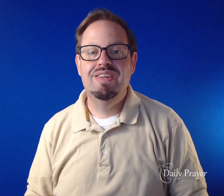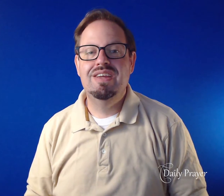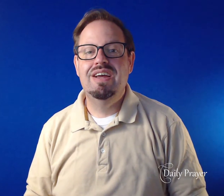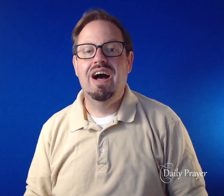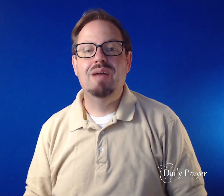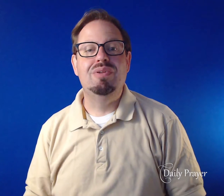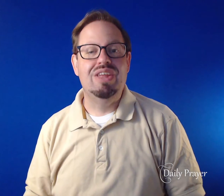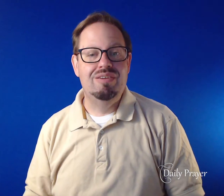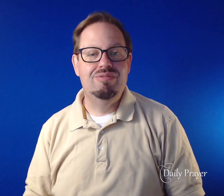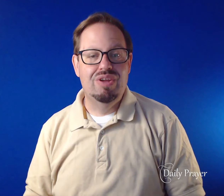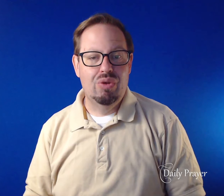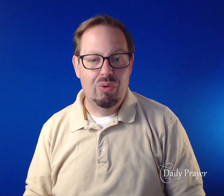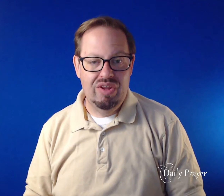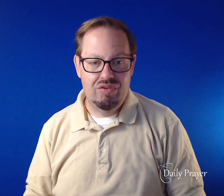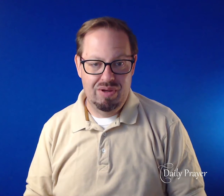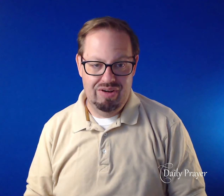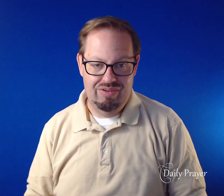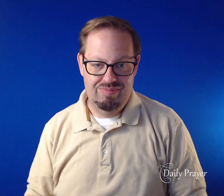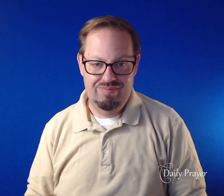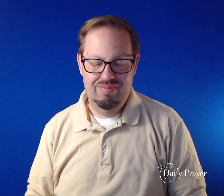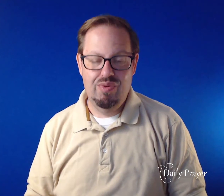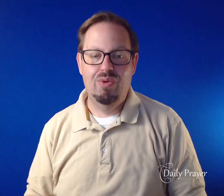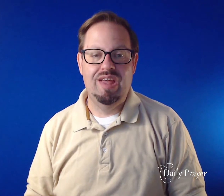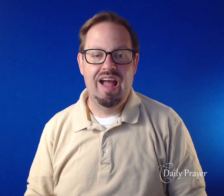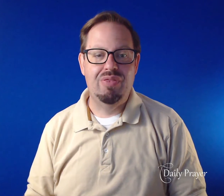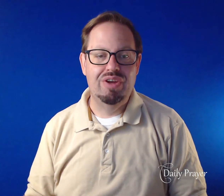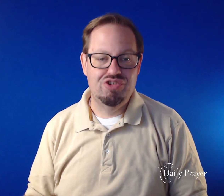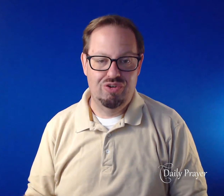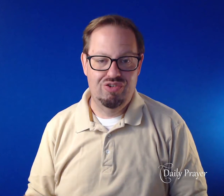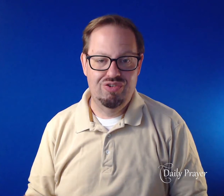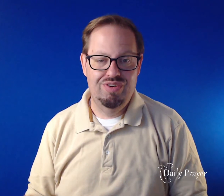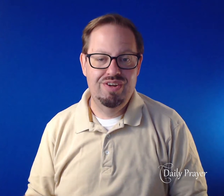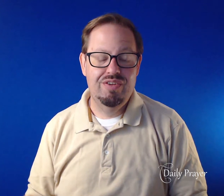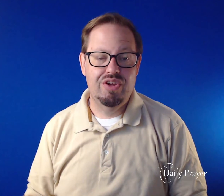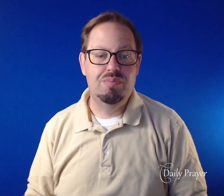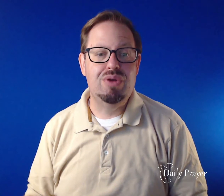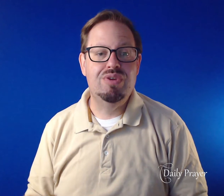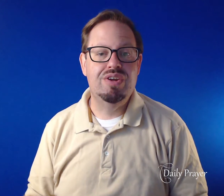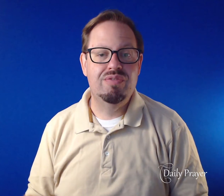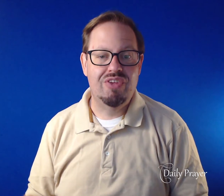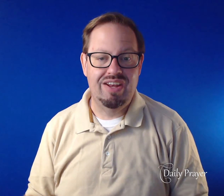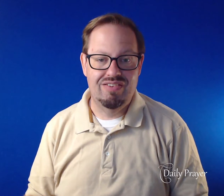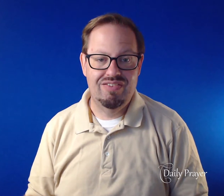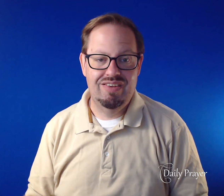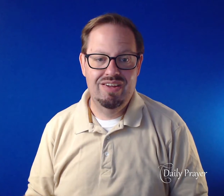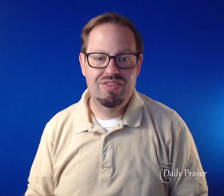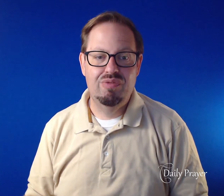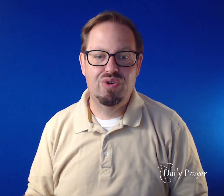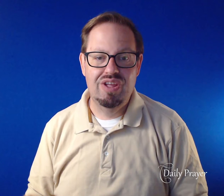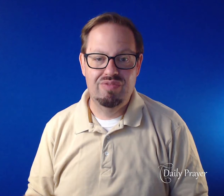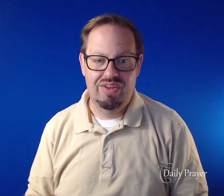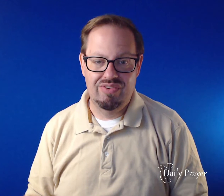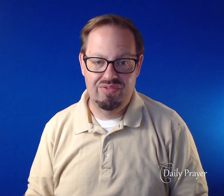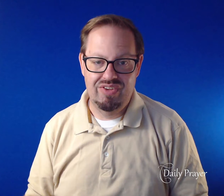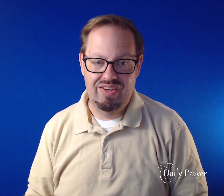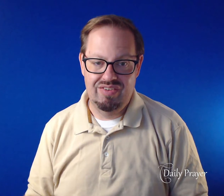I believe in the Holy Spirit, the Holy Catholic Church, the communion of saints, the forgiveness of sins,